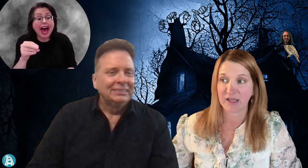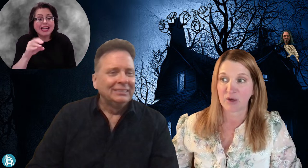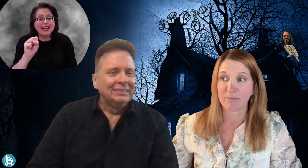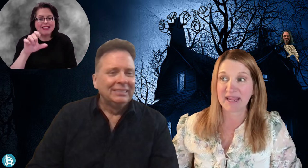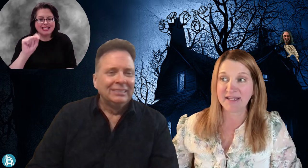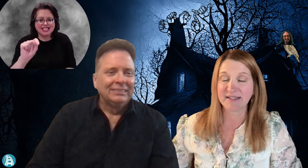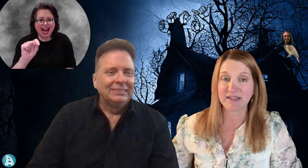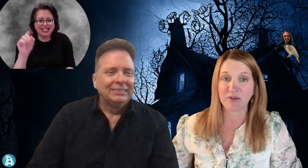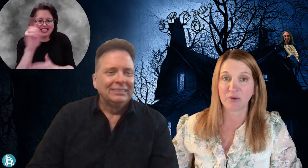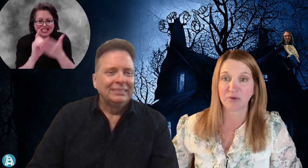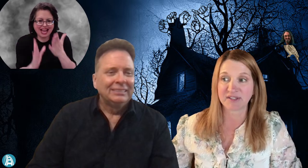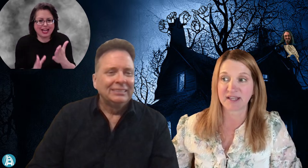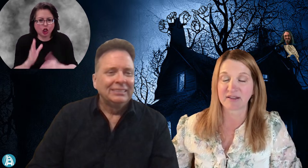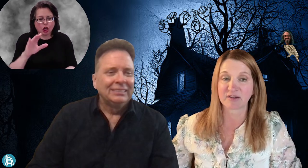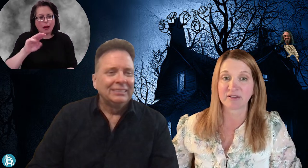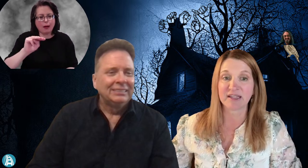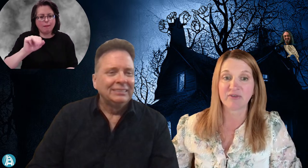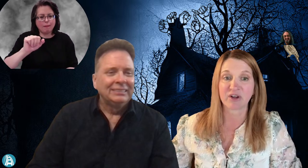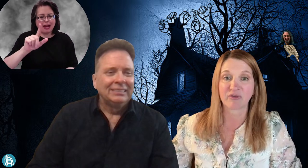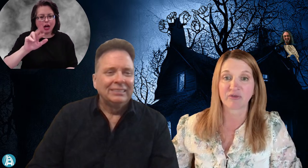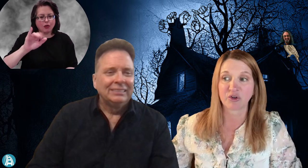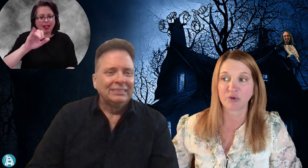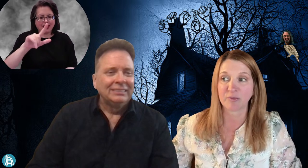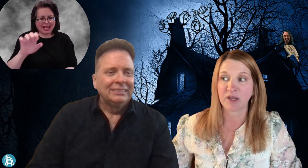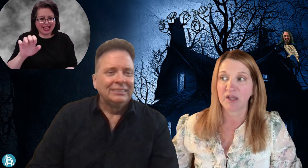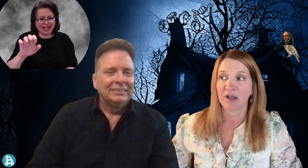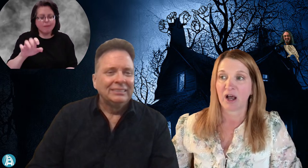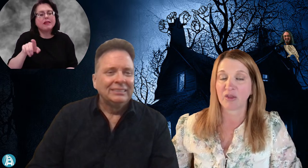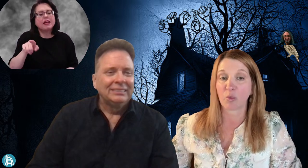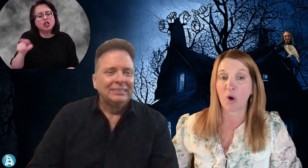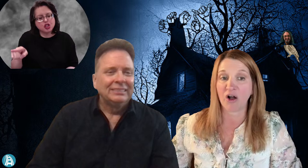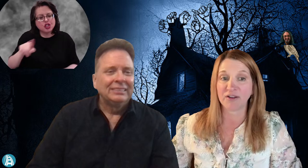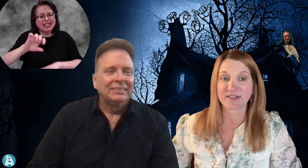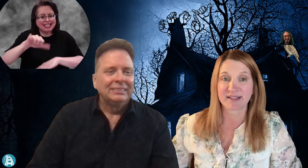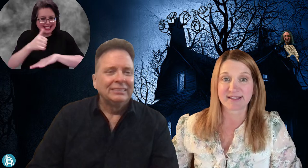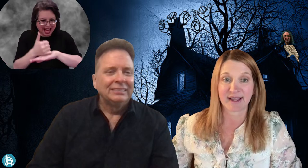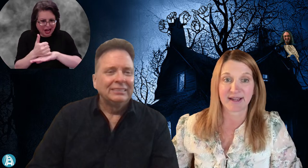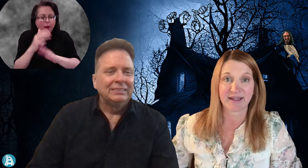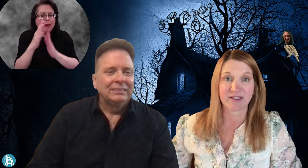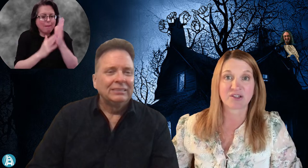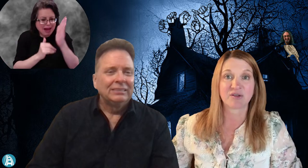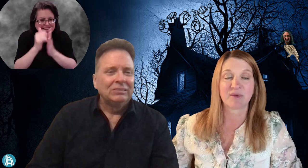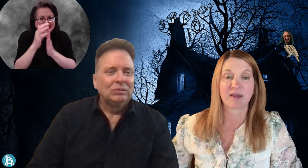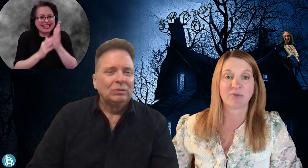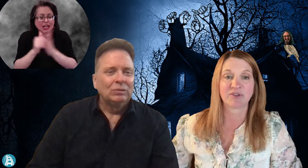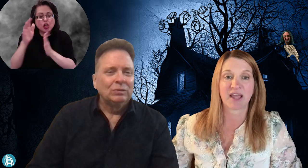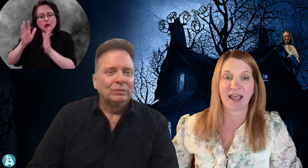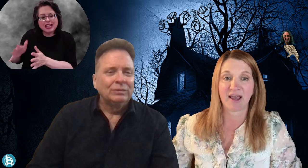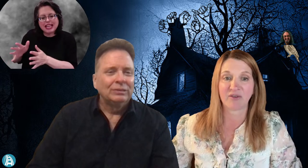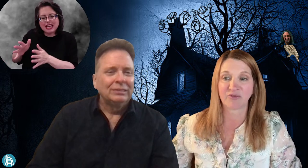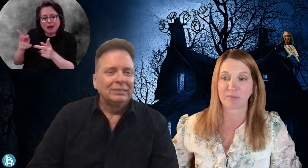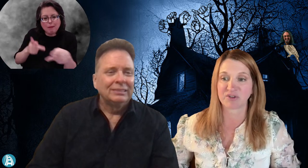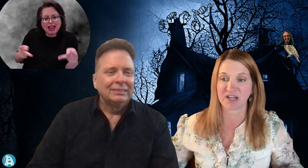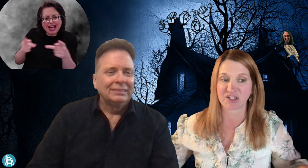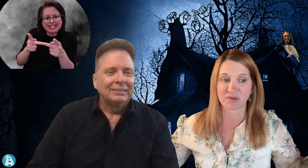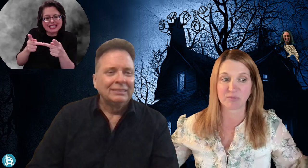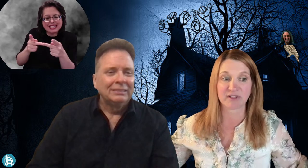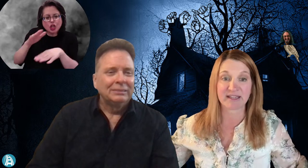painted the whole set to leave enough room on the walls and the sides to be able to have the projection bleed